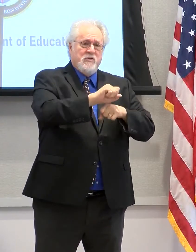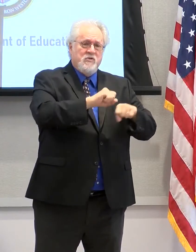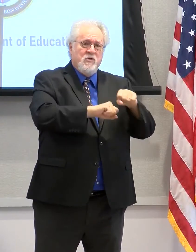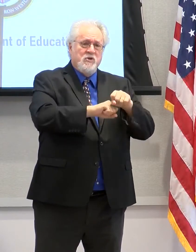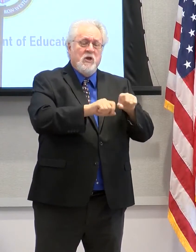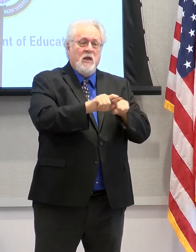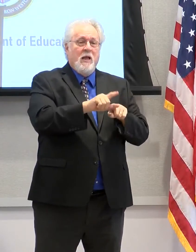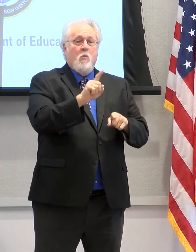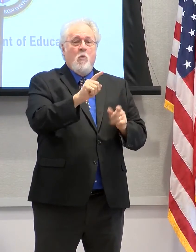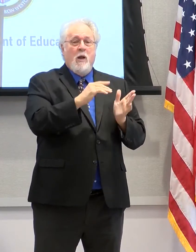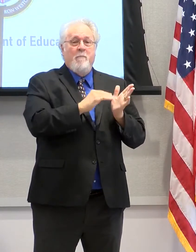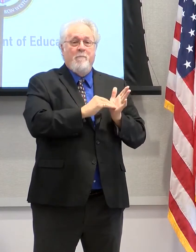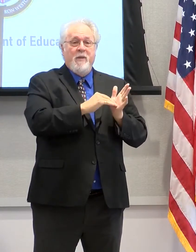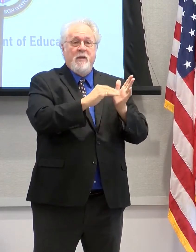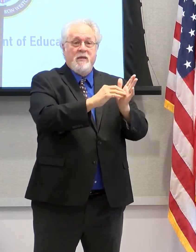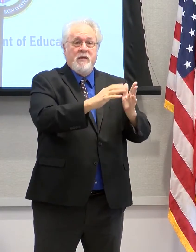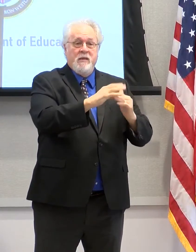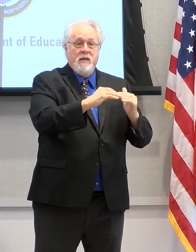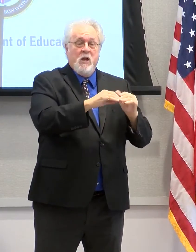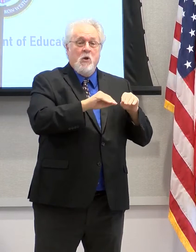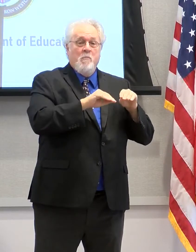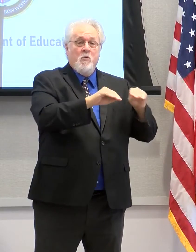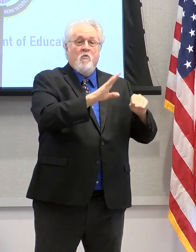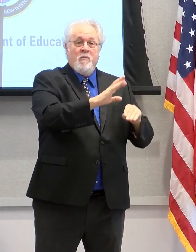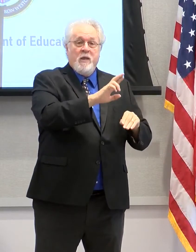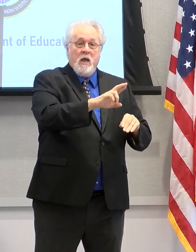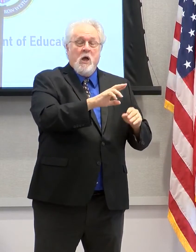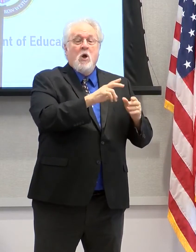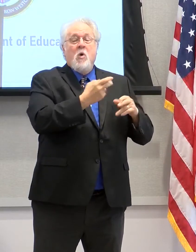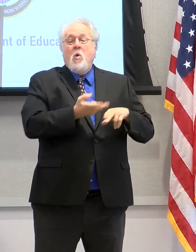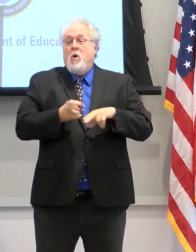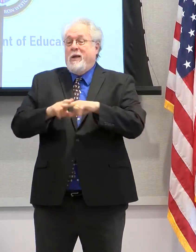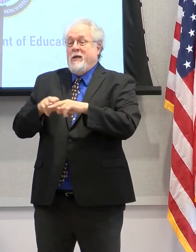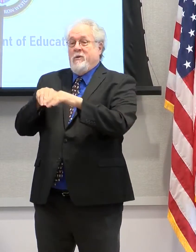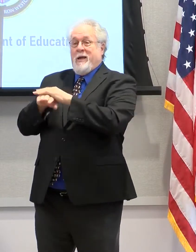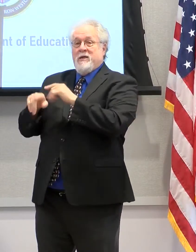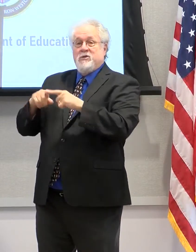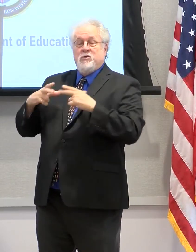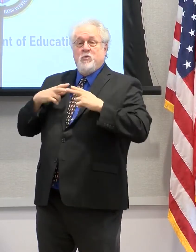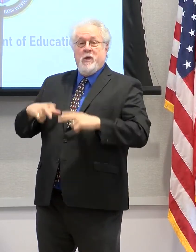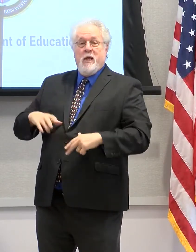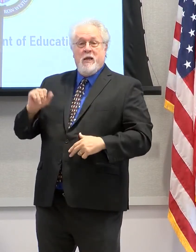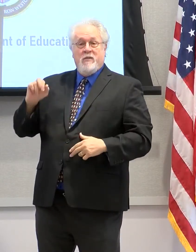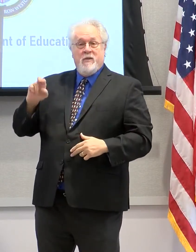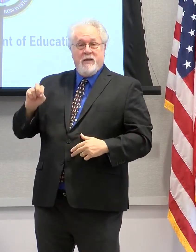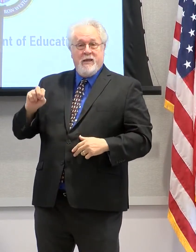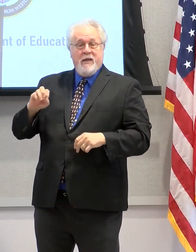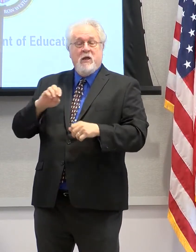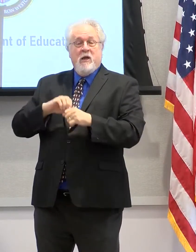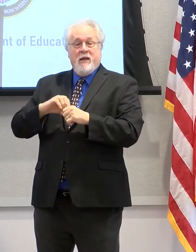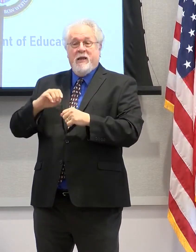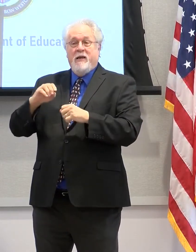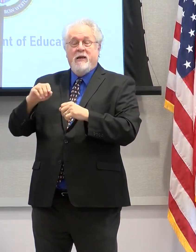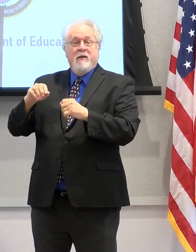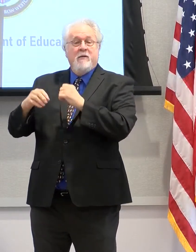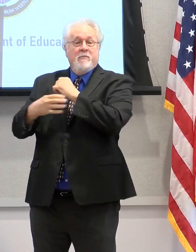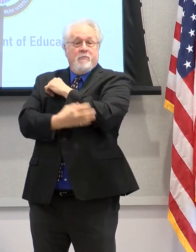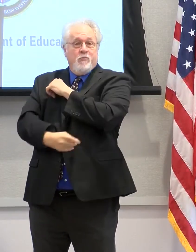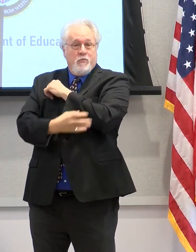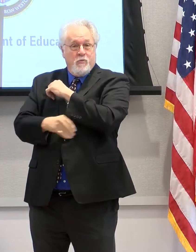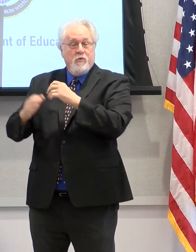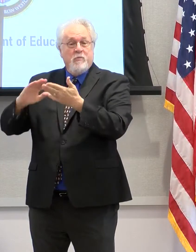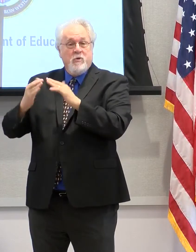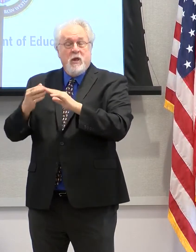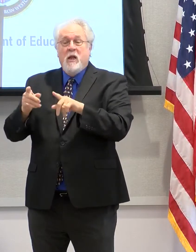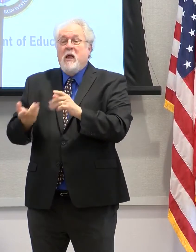the $1 billion Move VBR project, or increasing access to healthcare in our disinvested communities, such as the